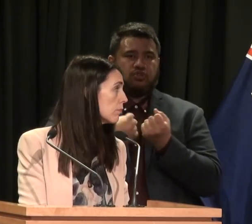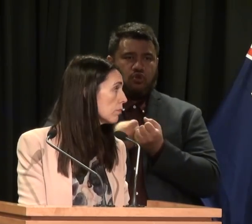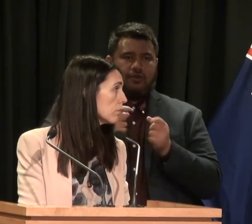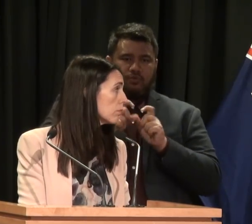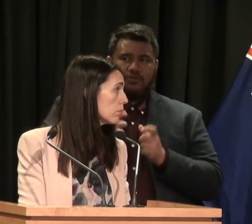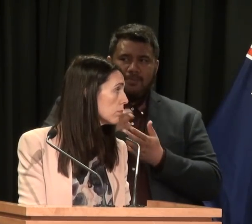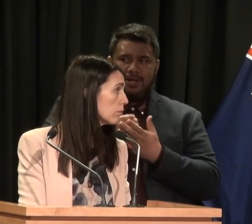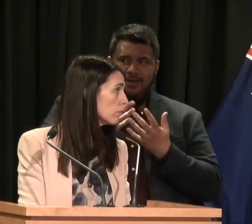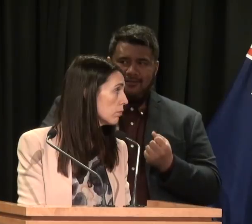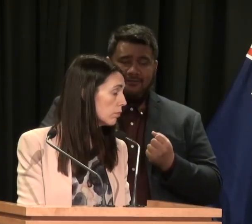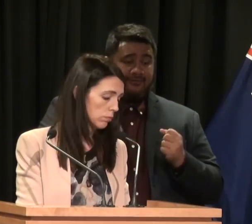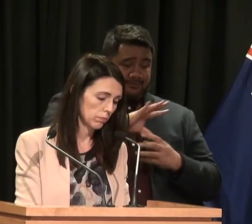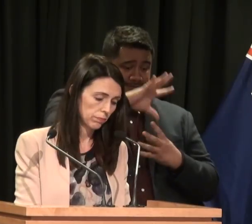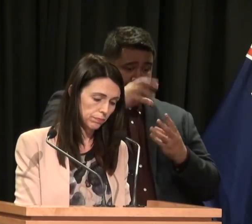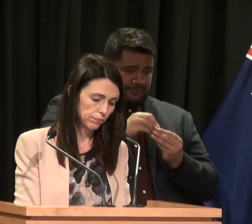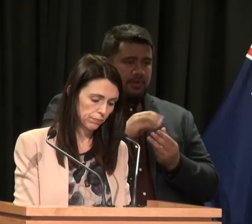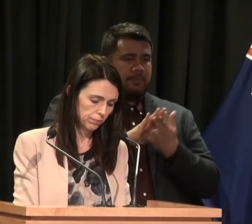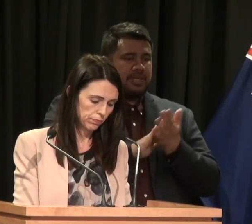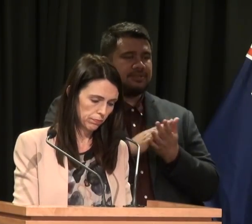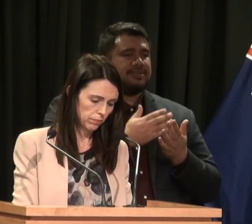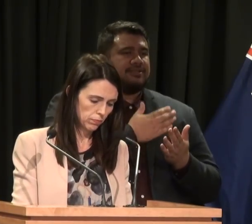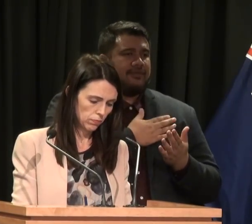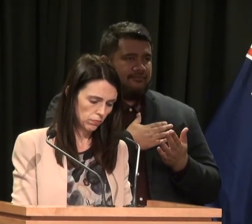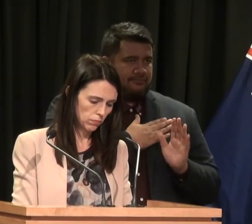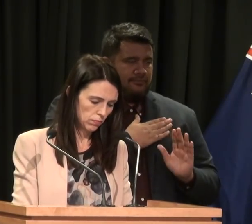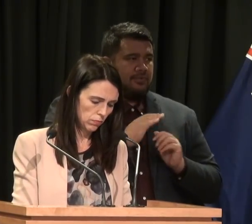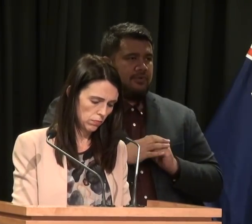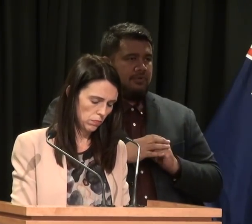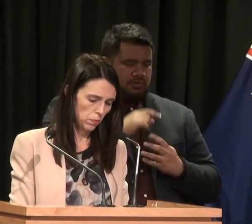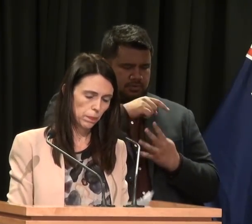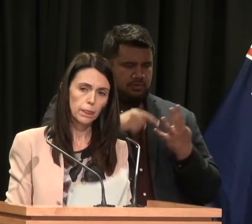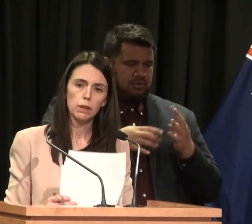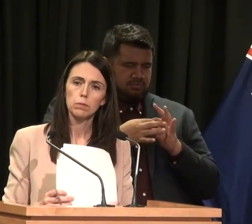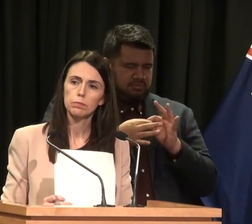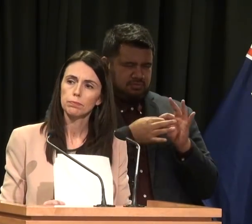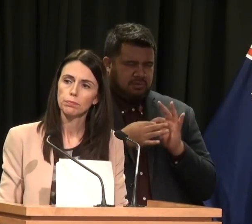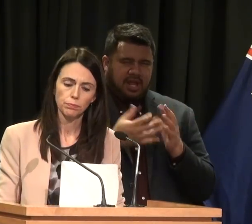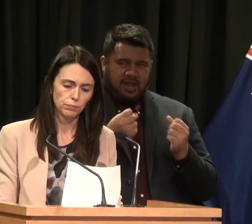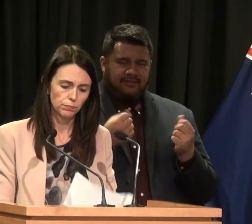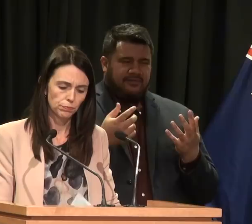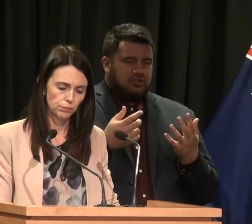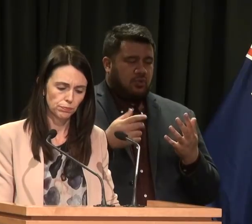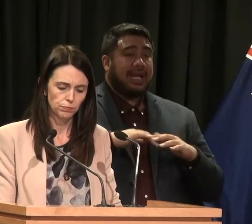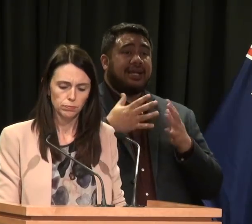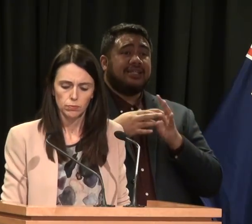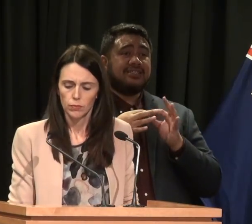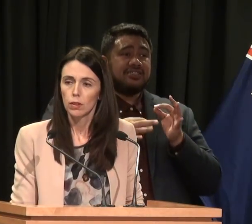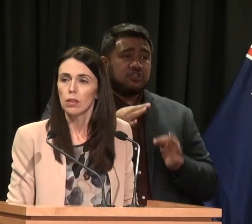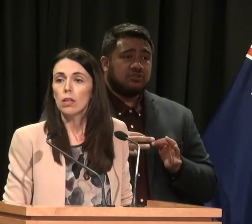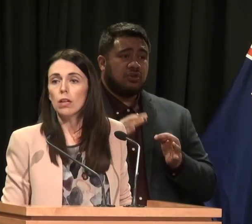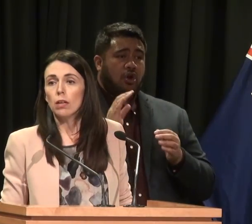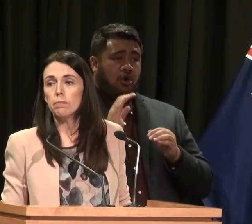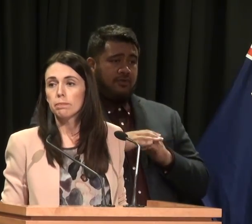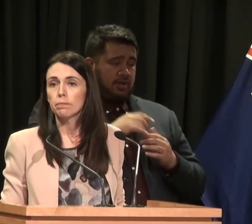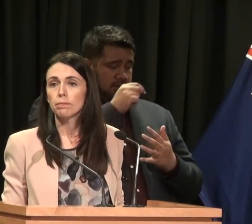you have a good solid financial safety net. Clearly they work in sync with one another, and so any decisions about made at either